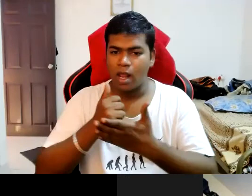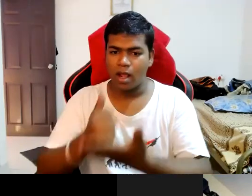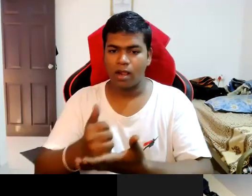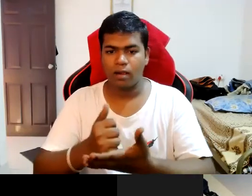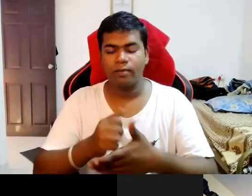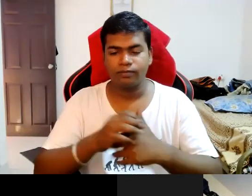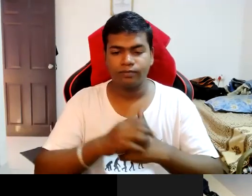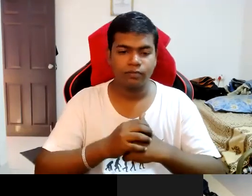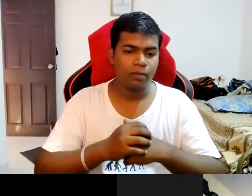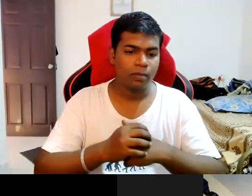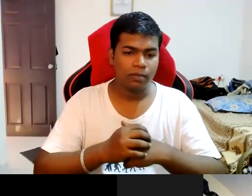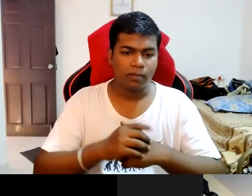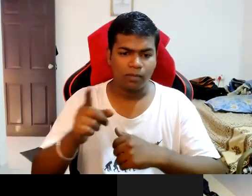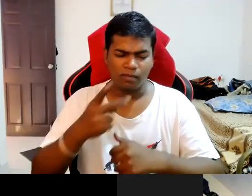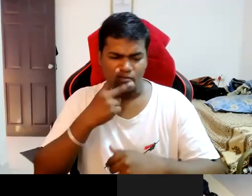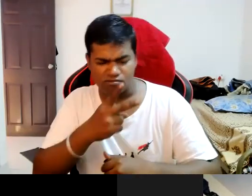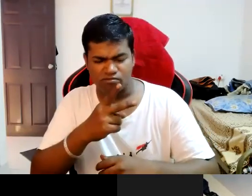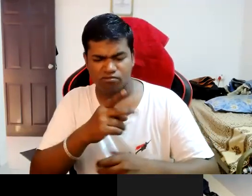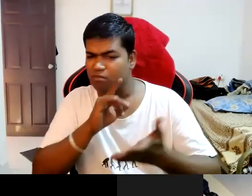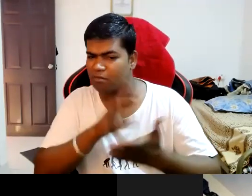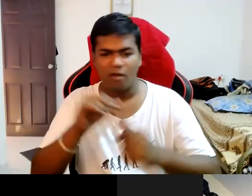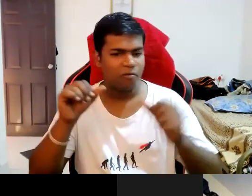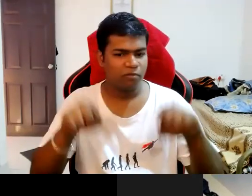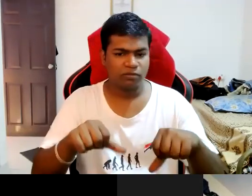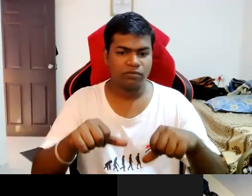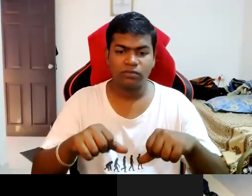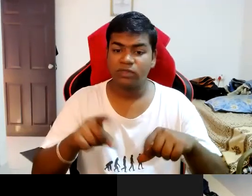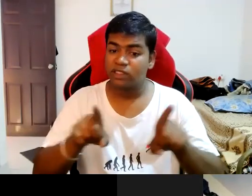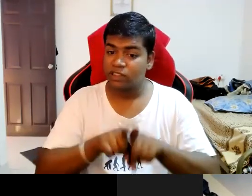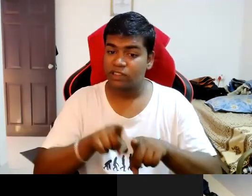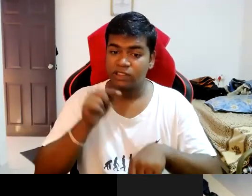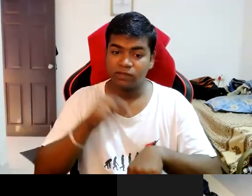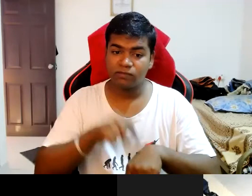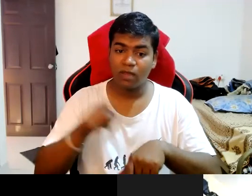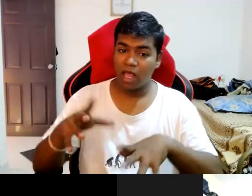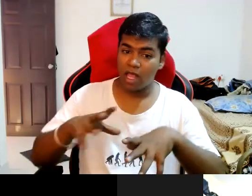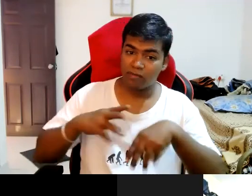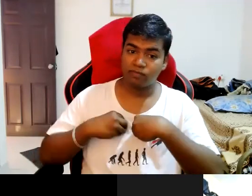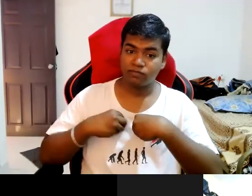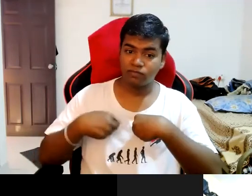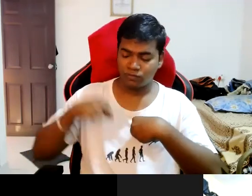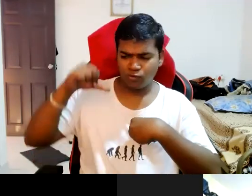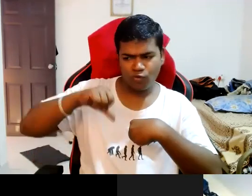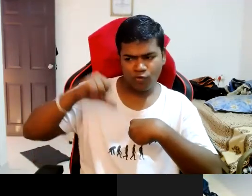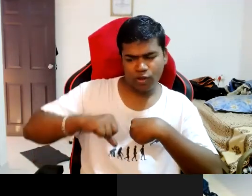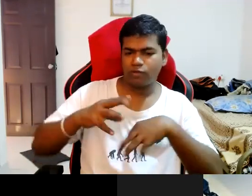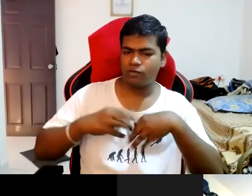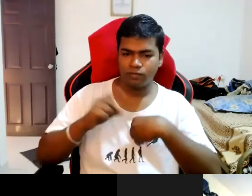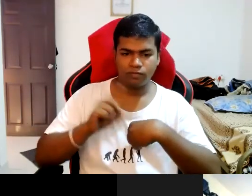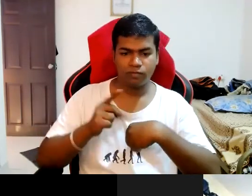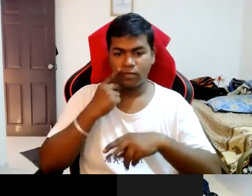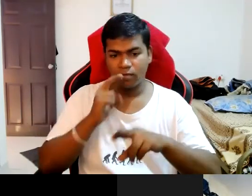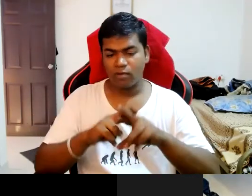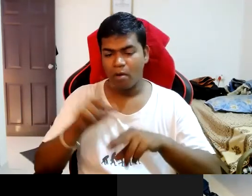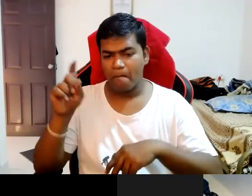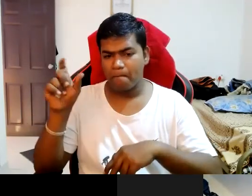say we can't deny it that at the same time we should not accept our failure if one